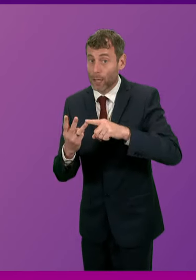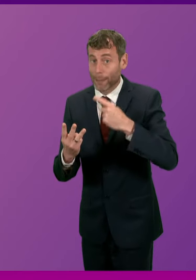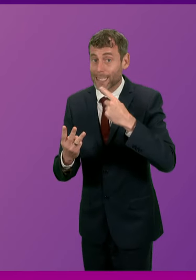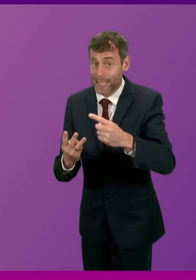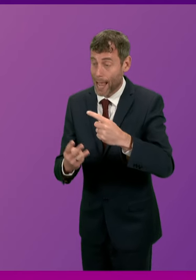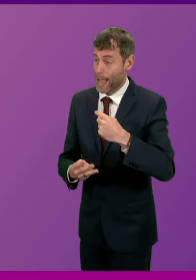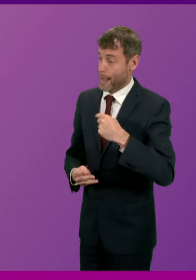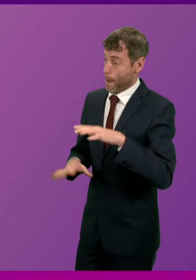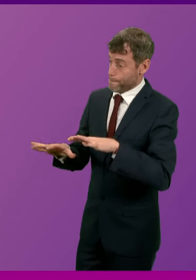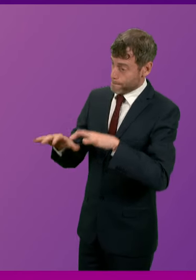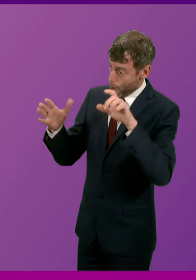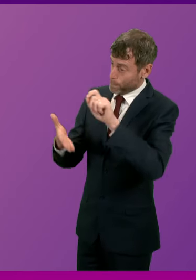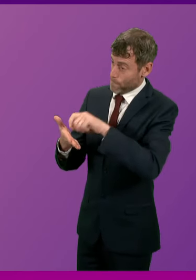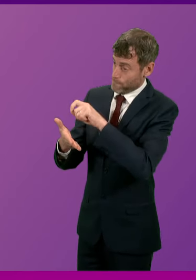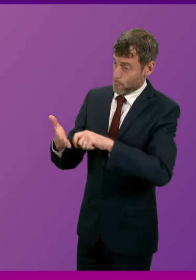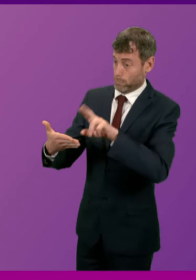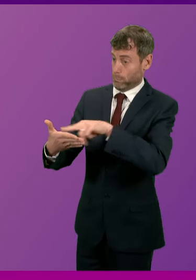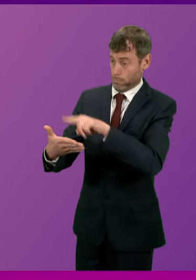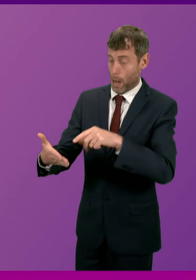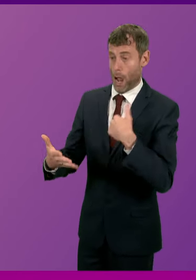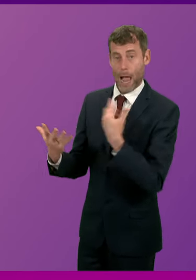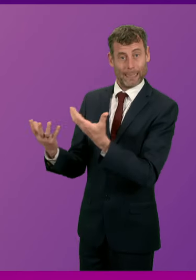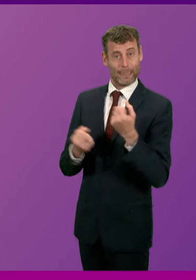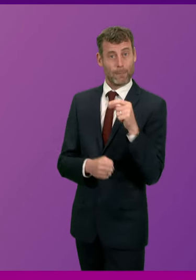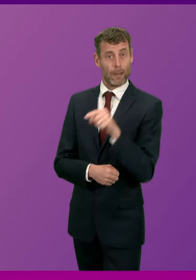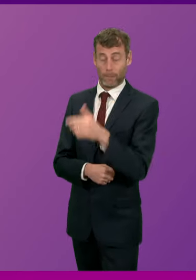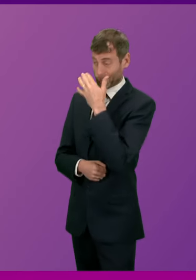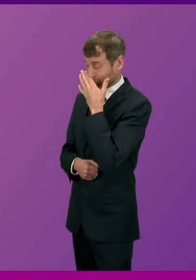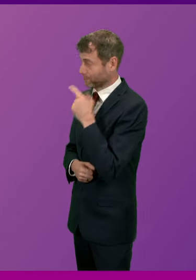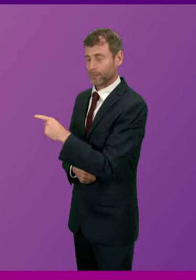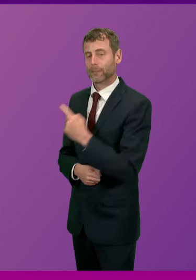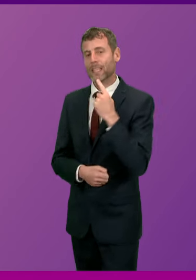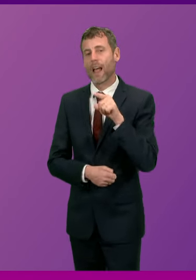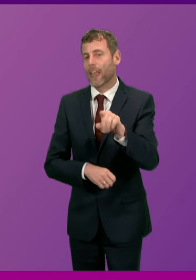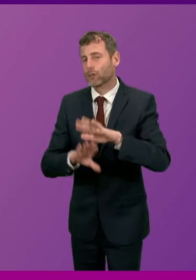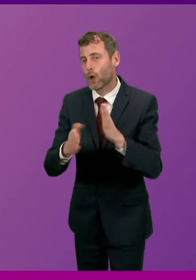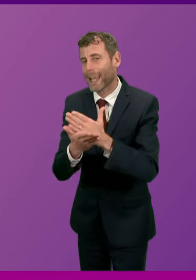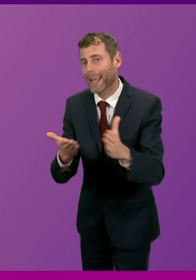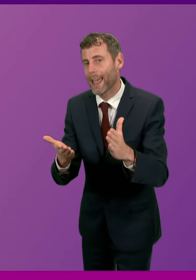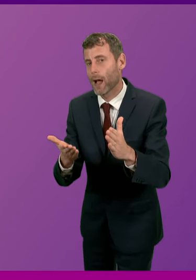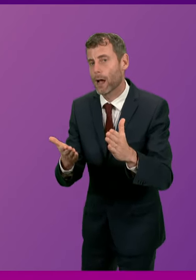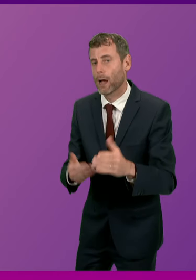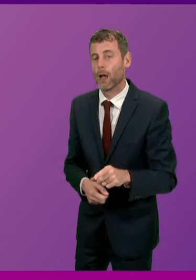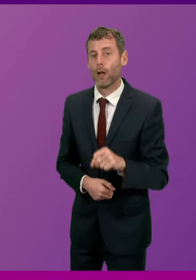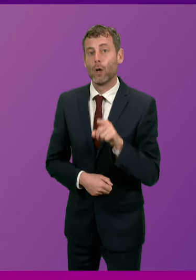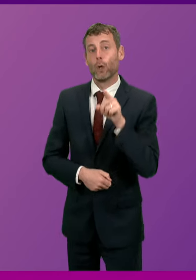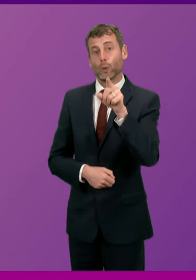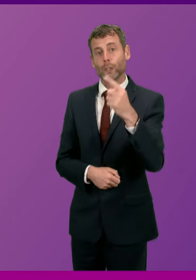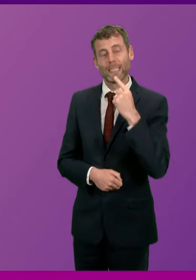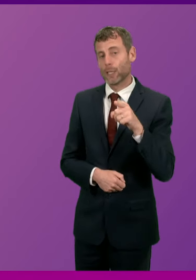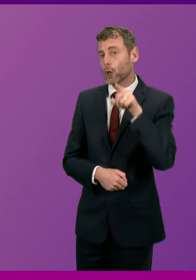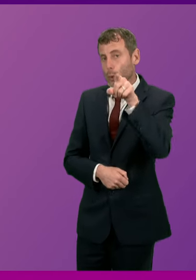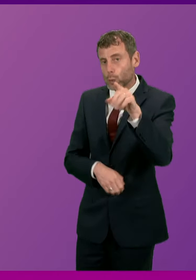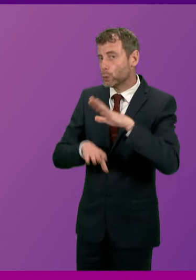decision made by Parliament yesterday. Douglas Ross. That's not clear, First Minister, because you've just said you don't support the sanction. Your